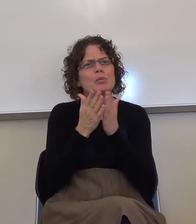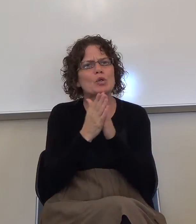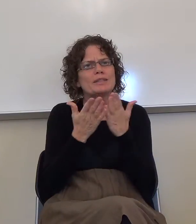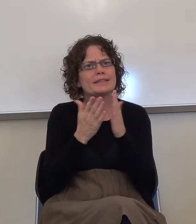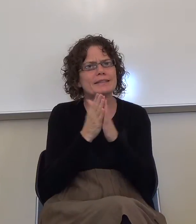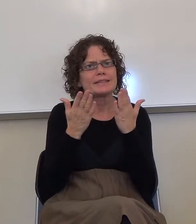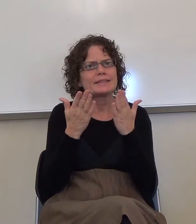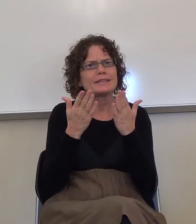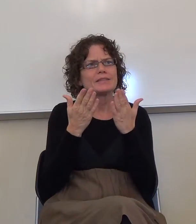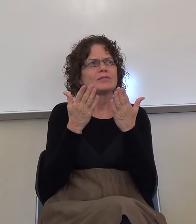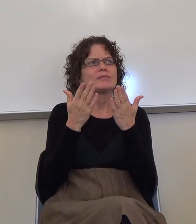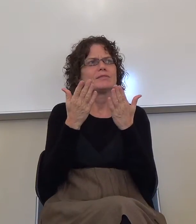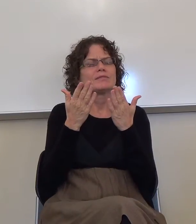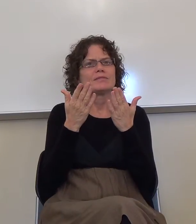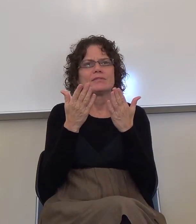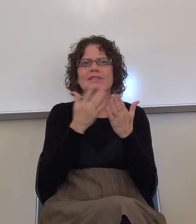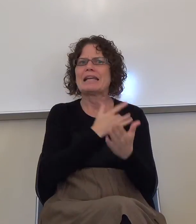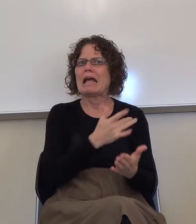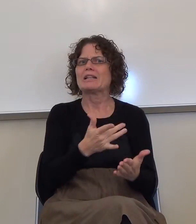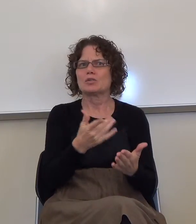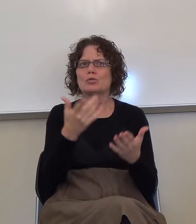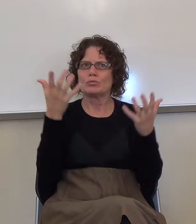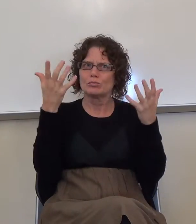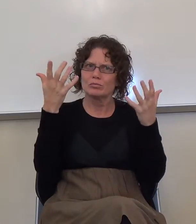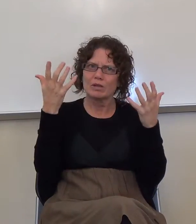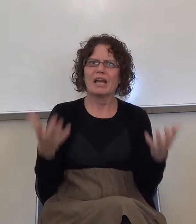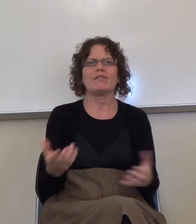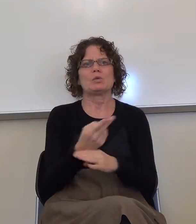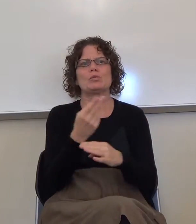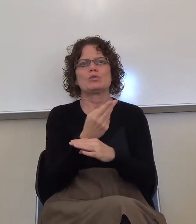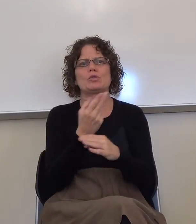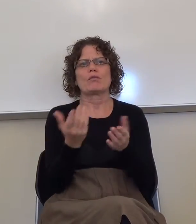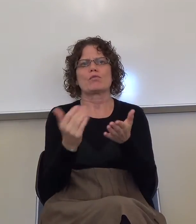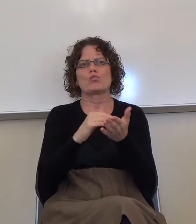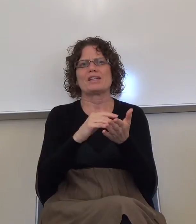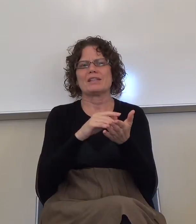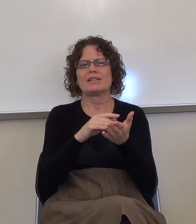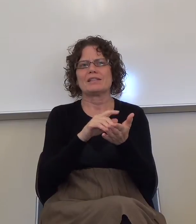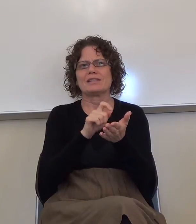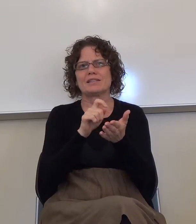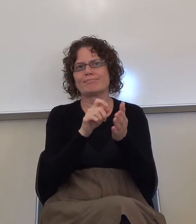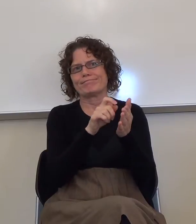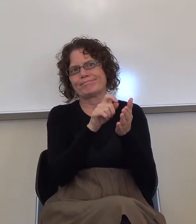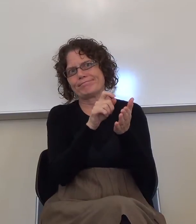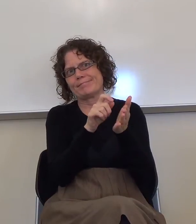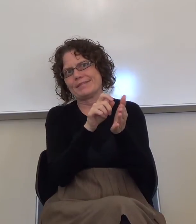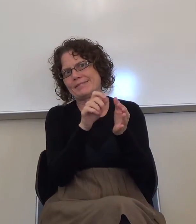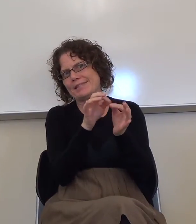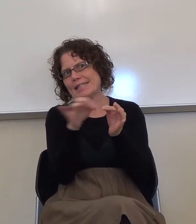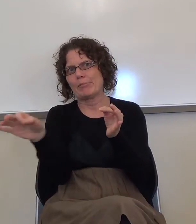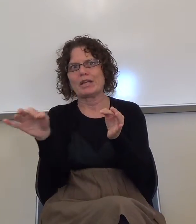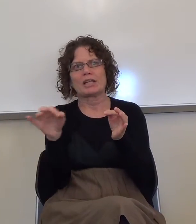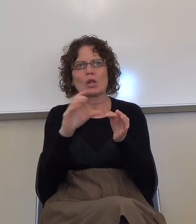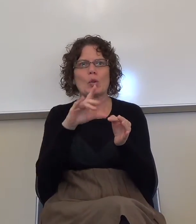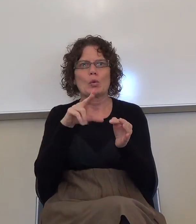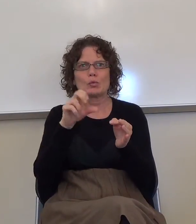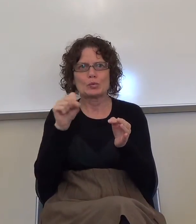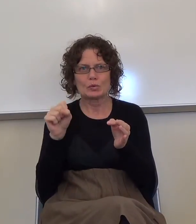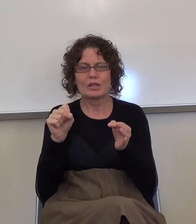textbooks make heavy use of restatement clues. For instance, in this sociology book, we had